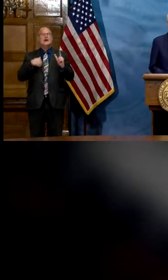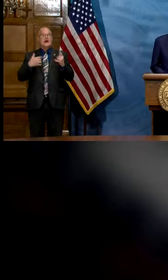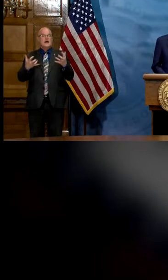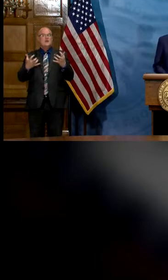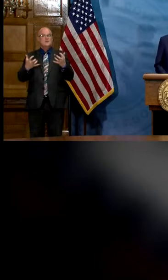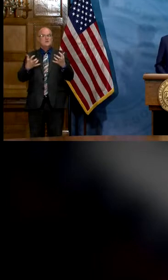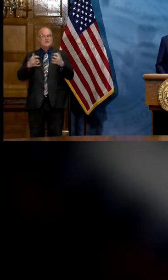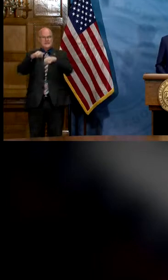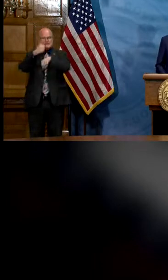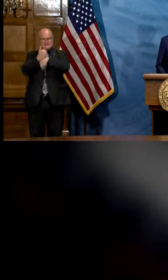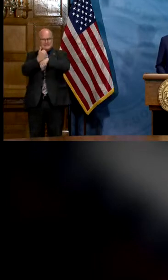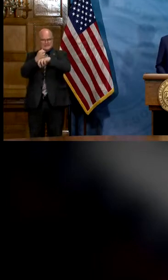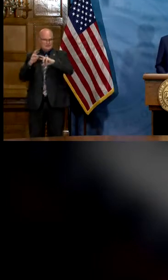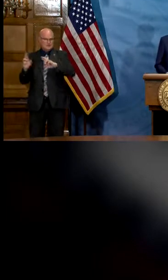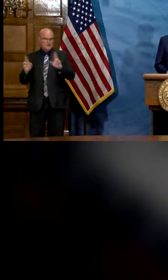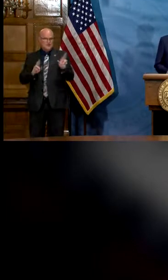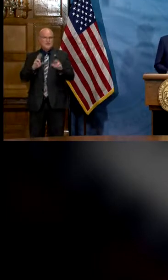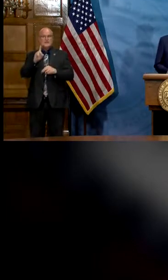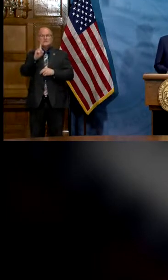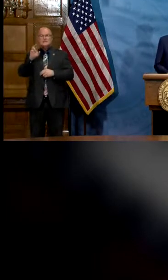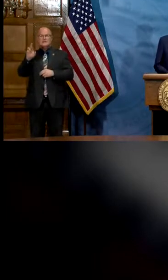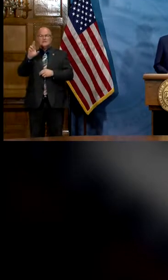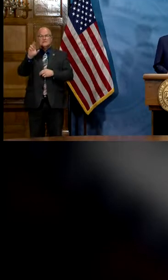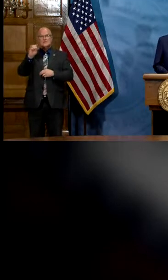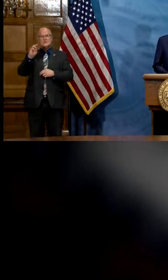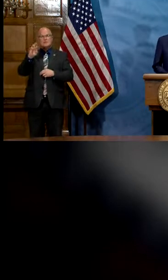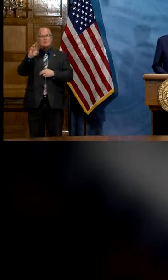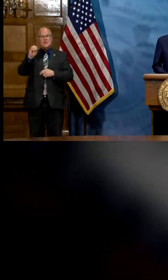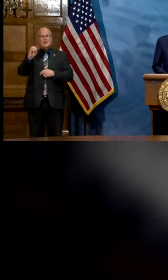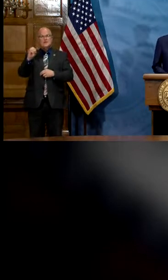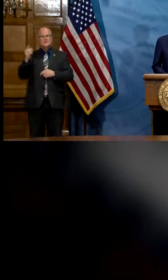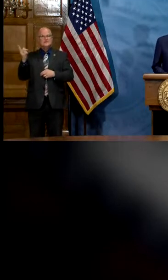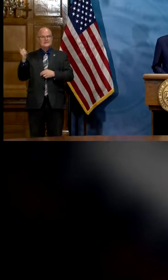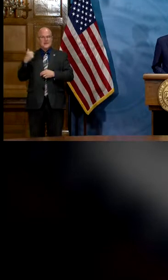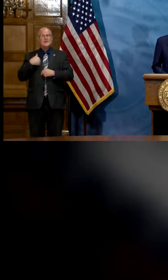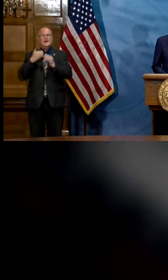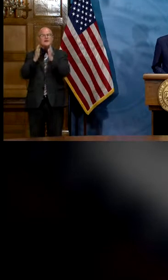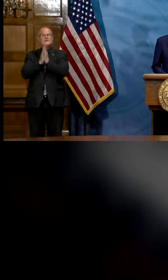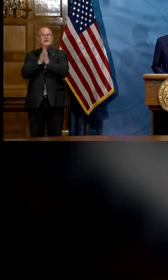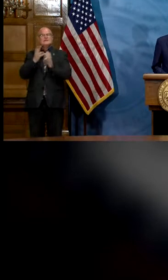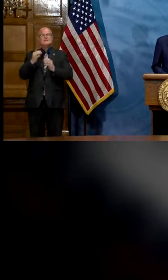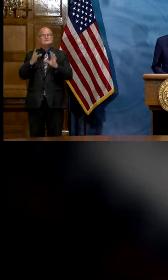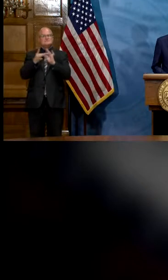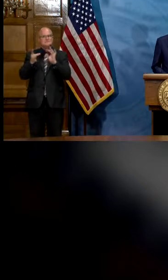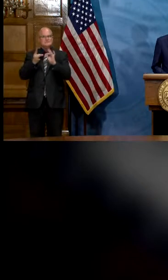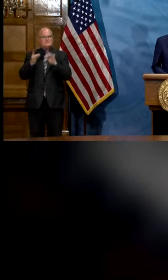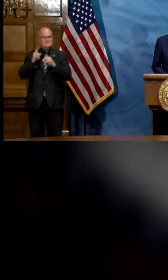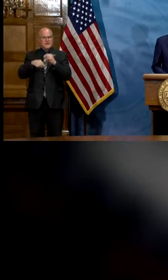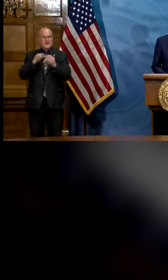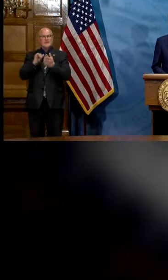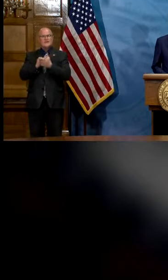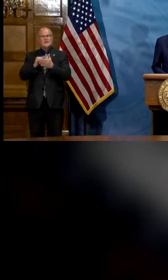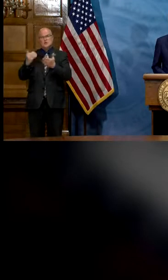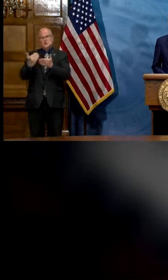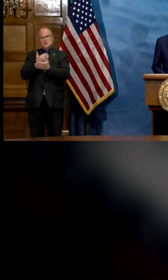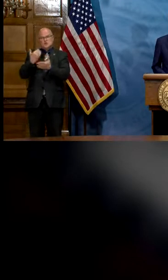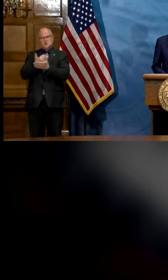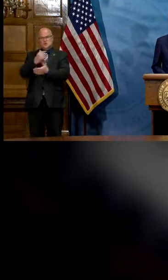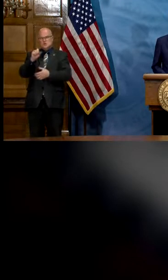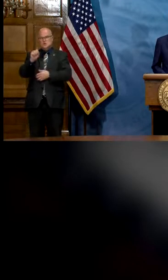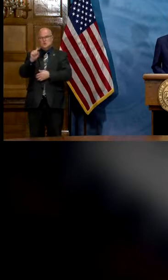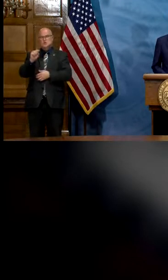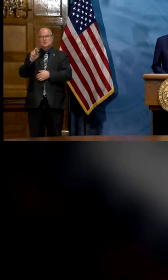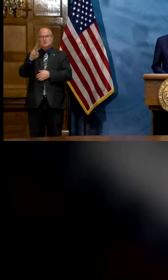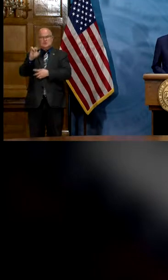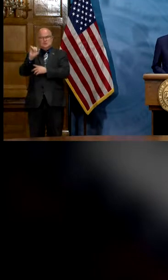want to set the stage for dr romero to come i've asked him to talk about the new strain that